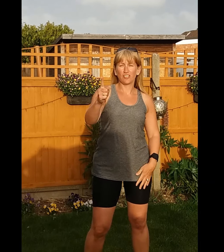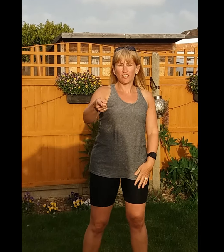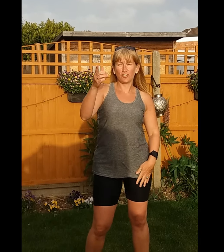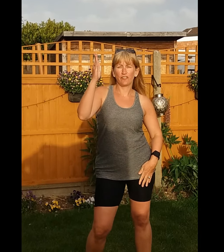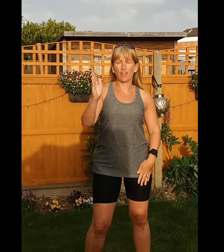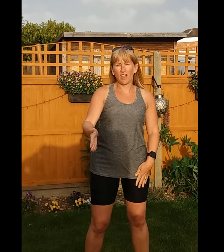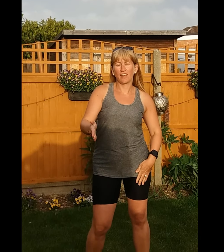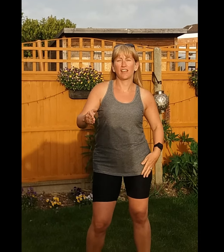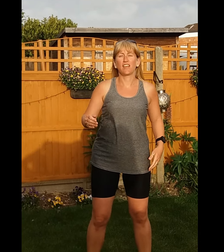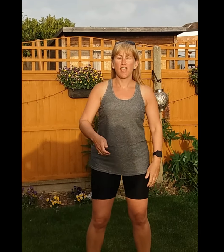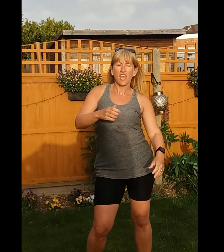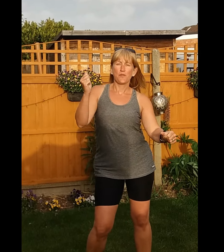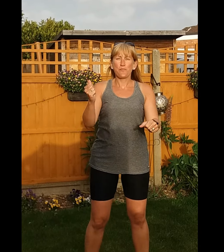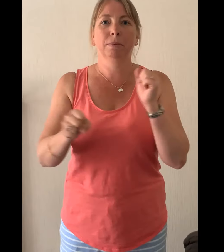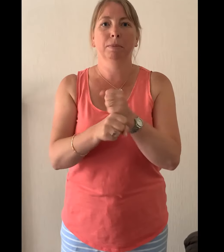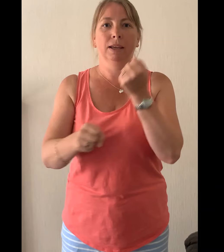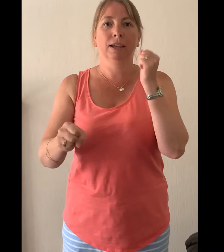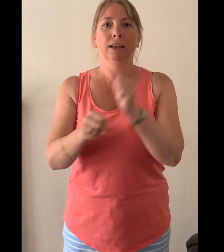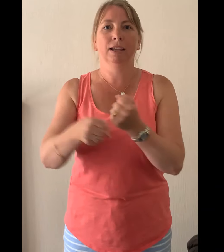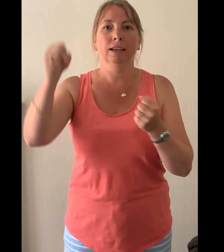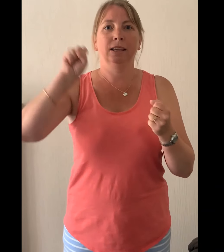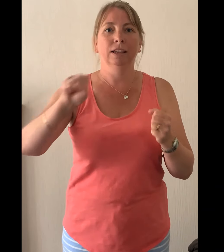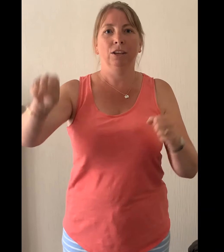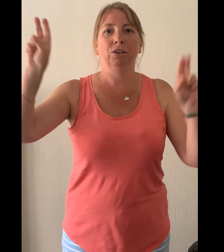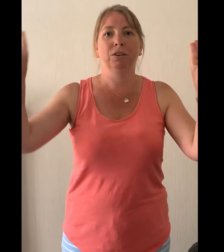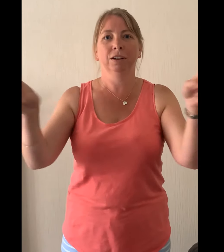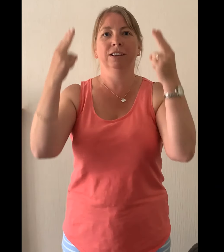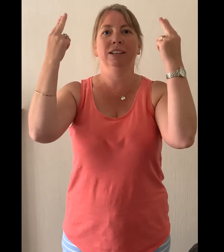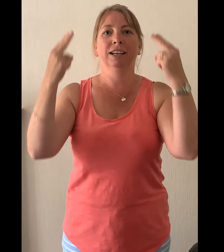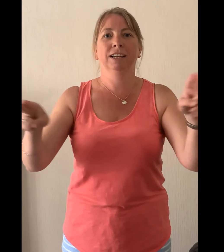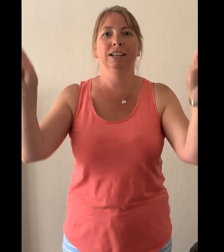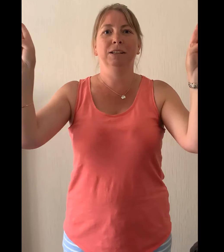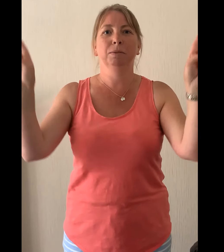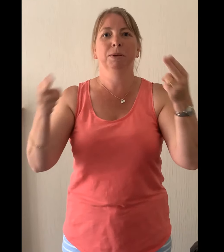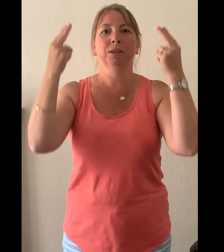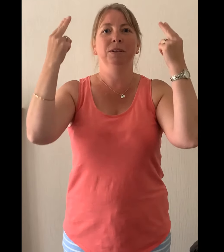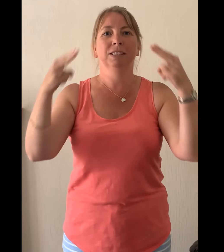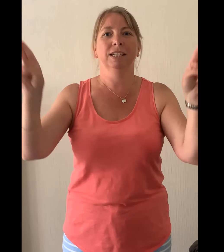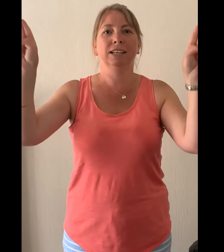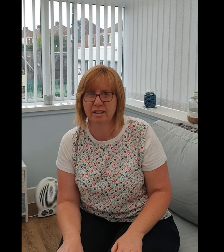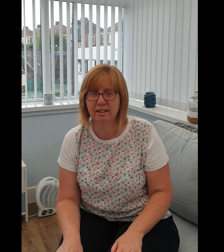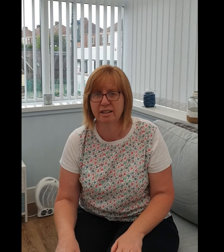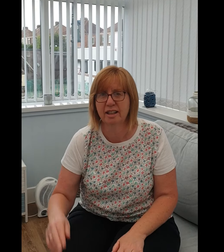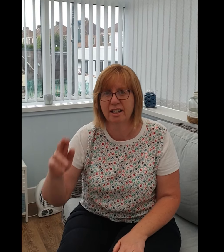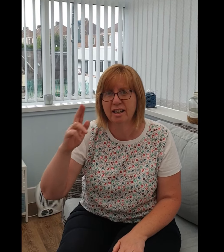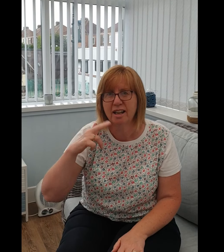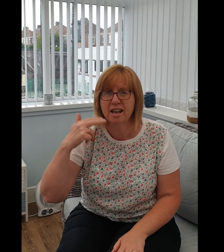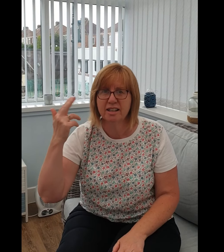if nobody else sings alone Even